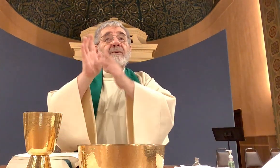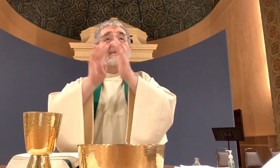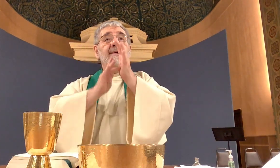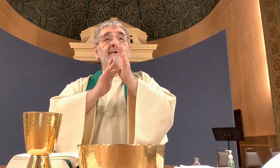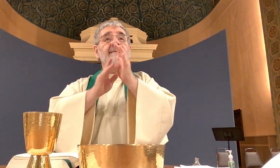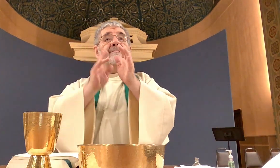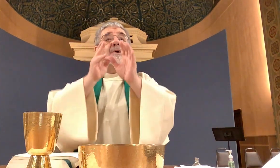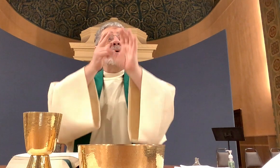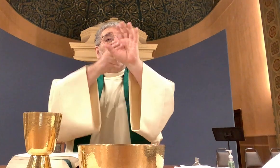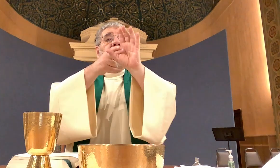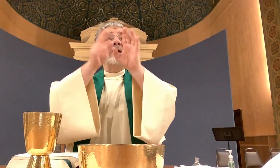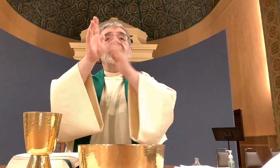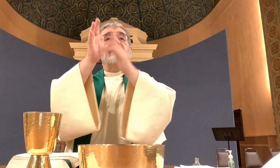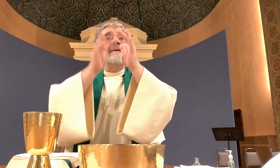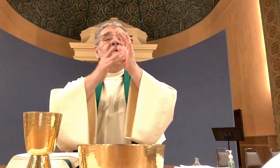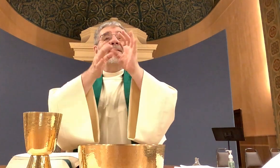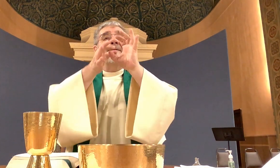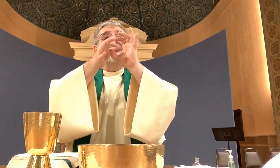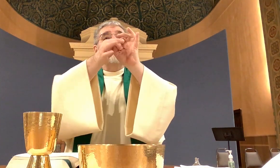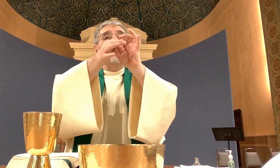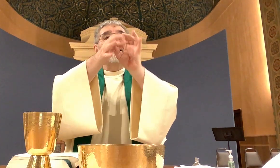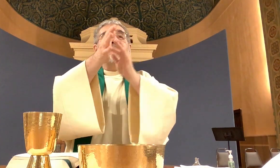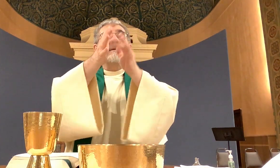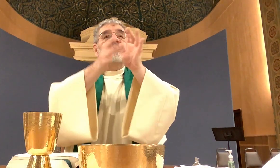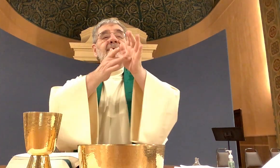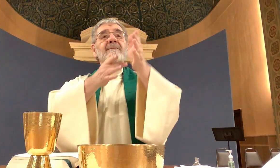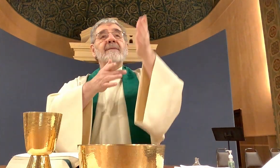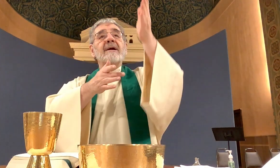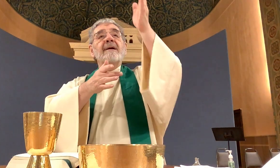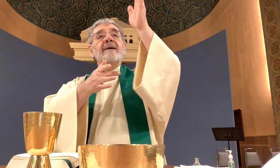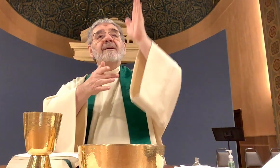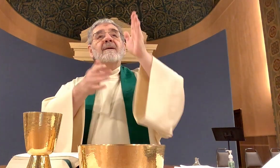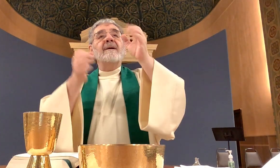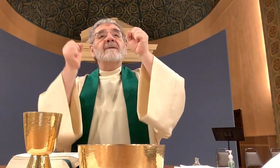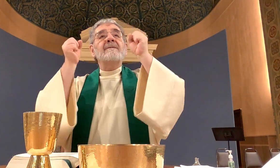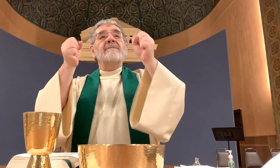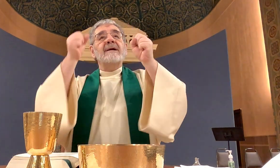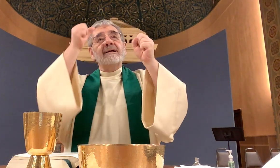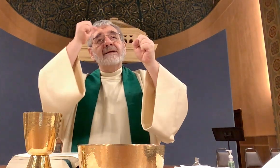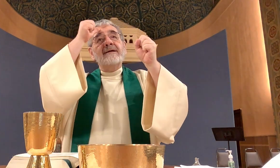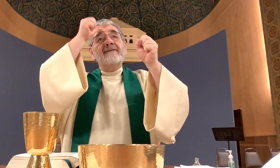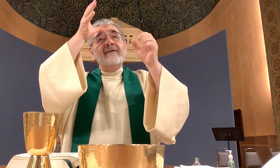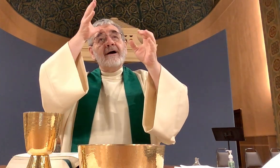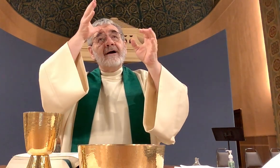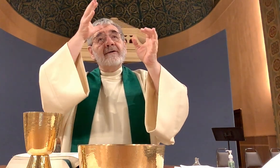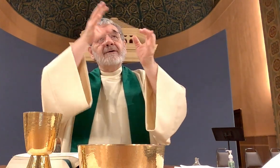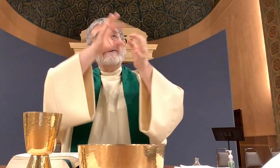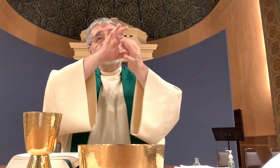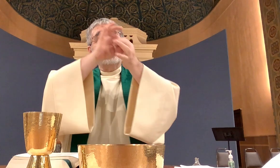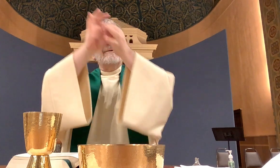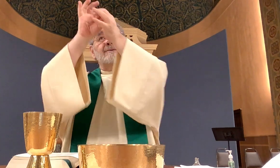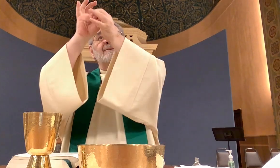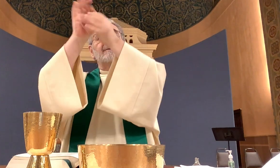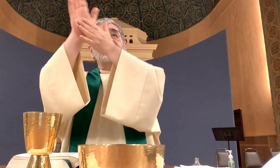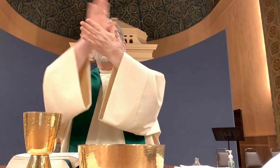through him and with him and in him oh god almighty father in the unity of the holy spirit